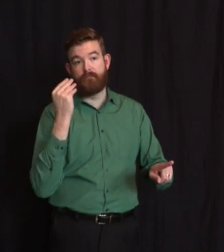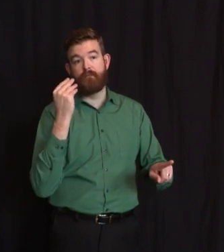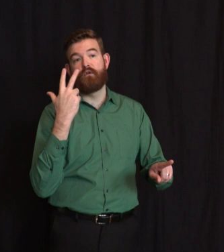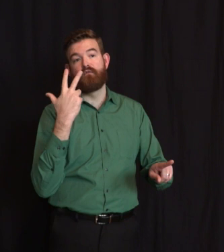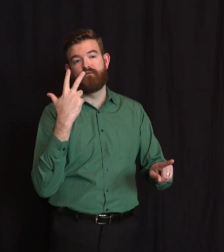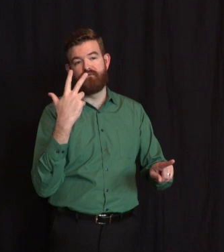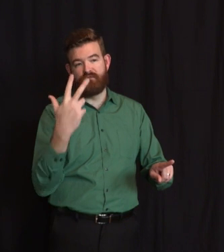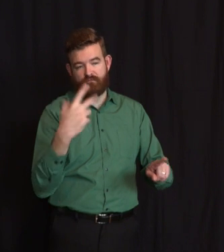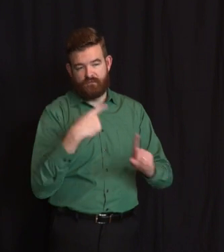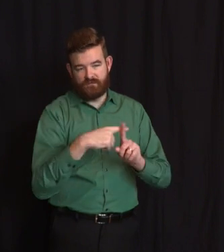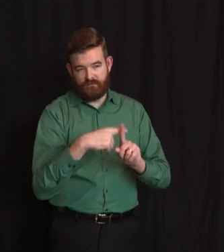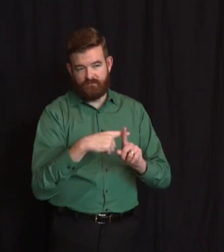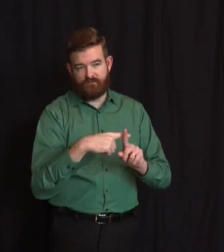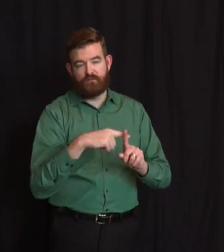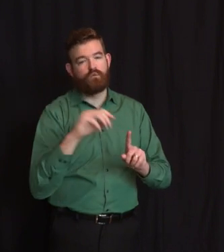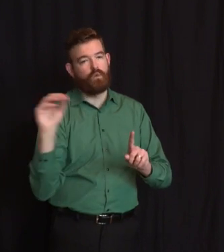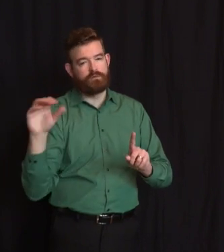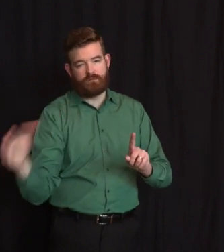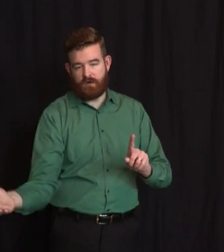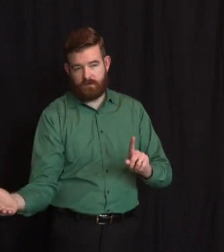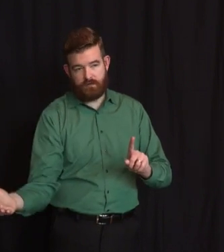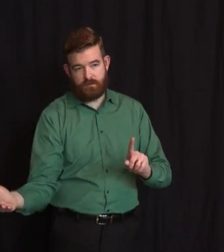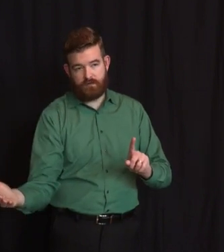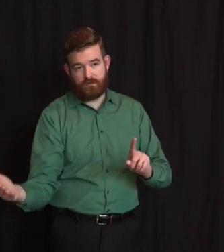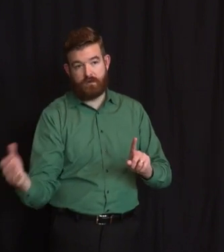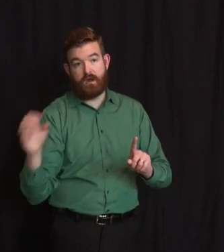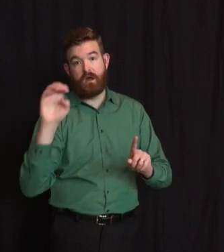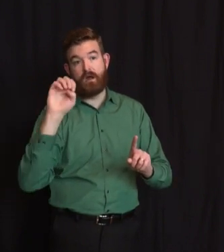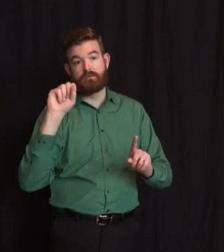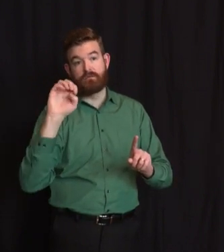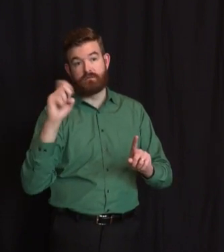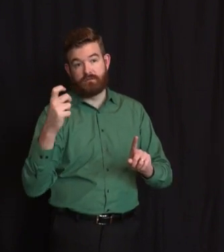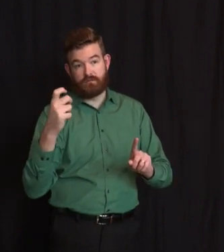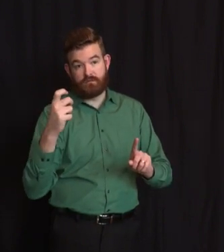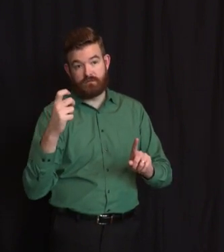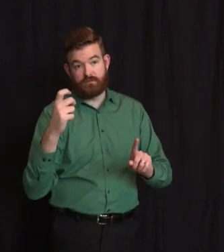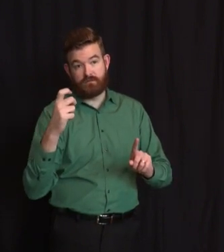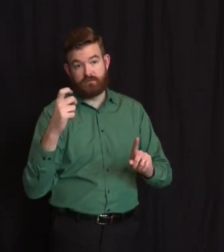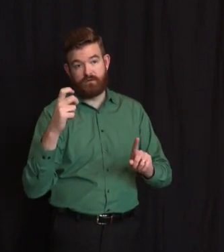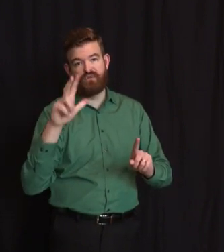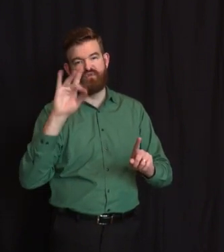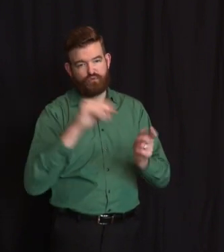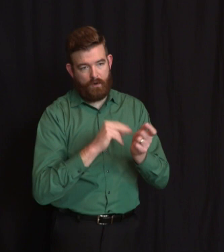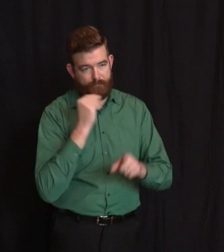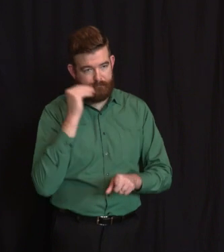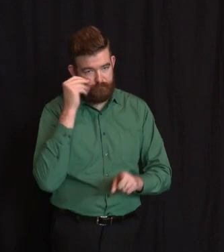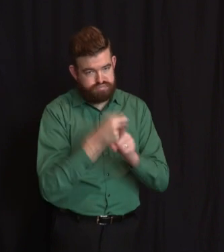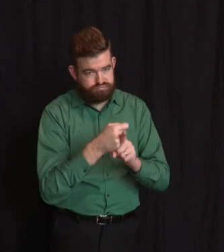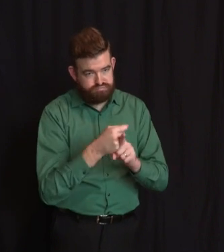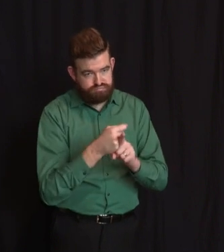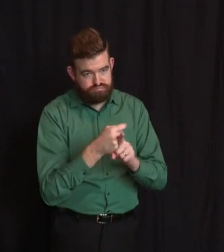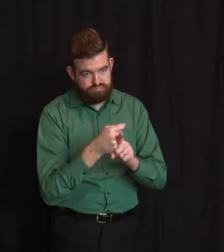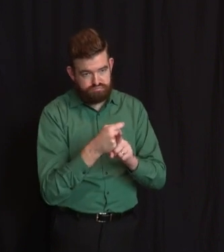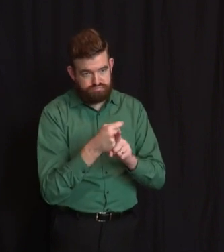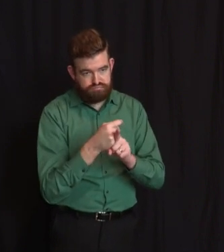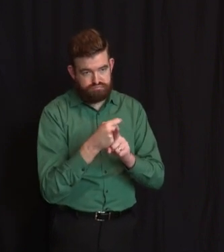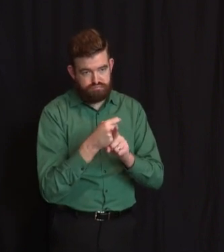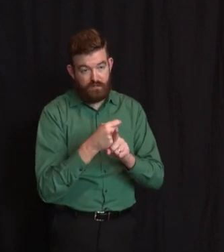Essex County, 38 facilities are reporting 969 cases